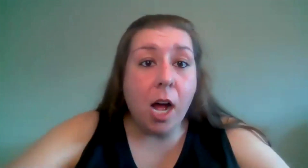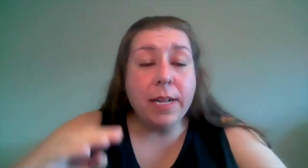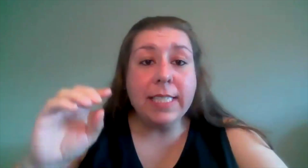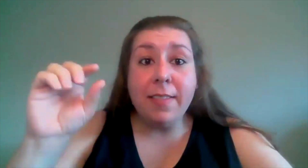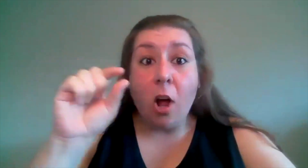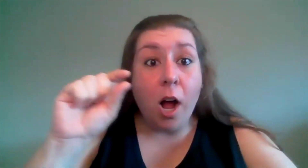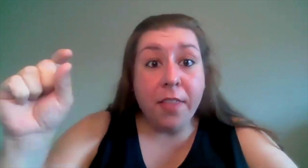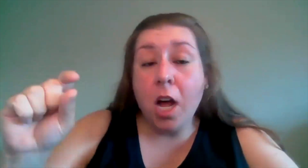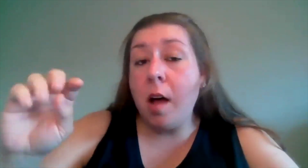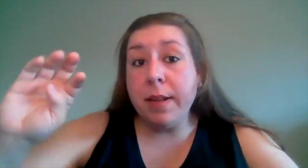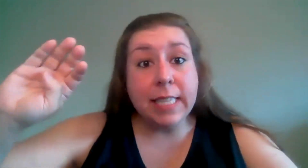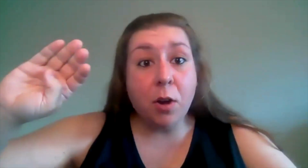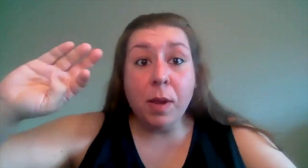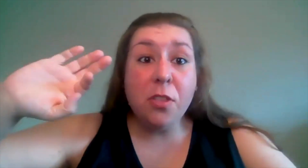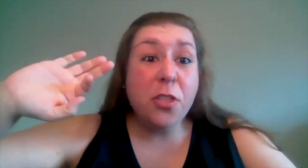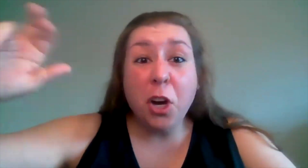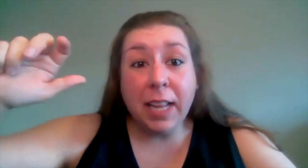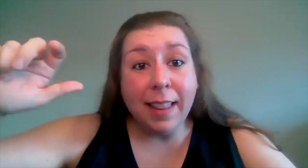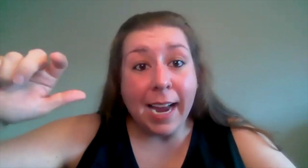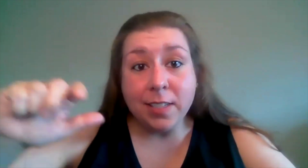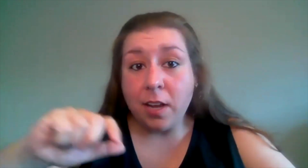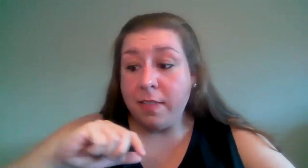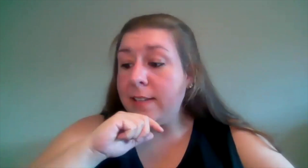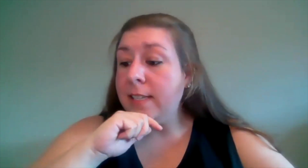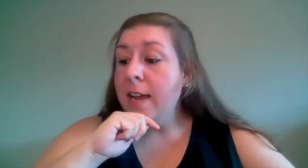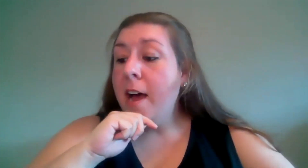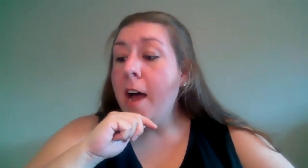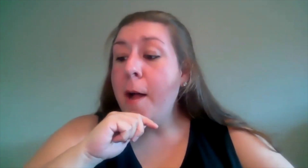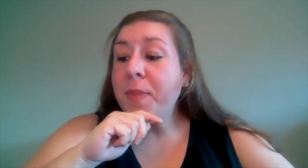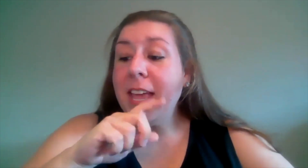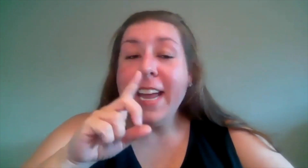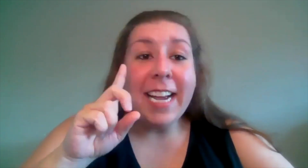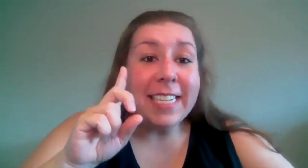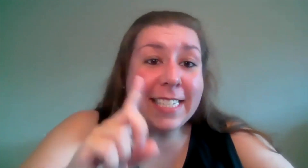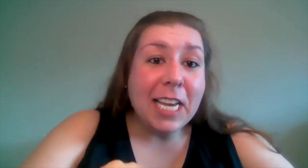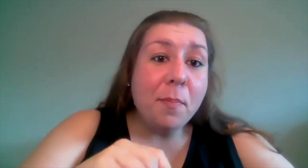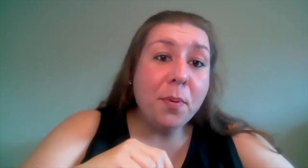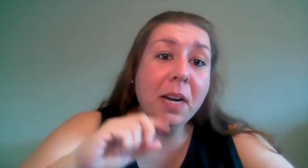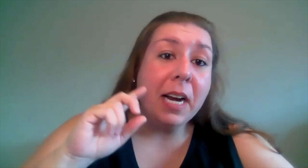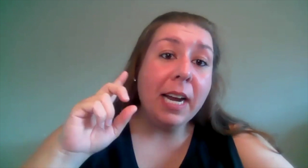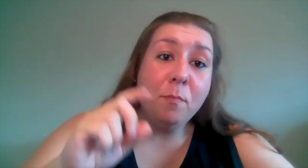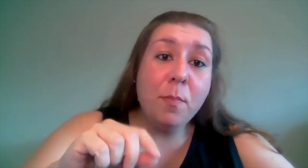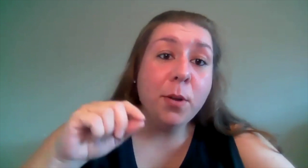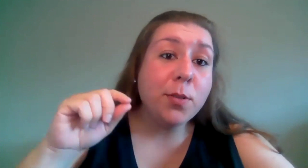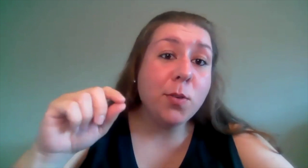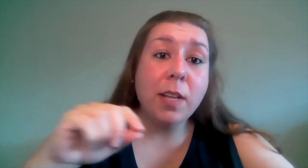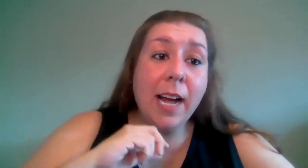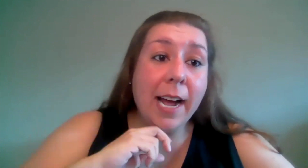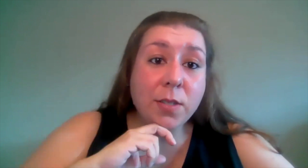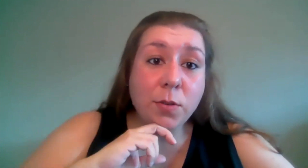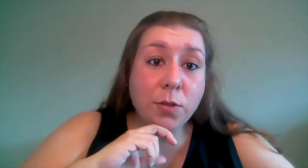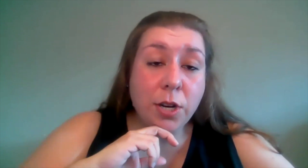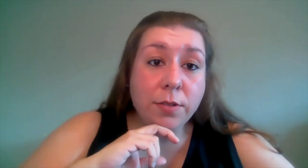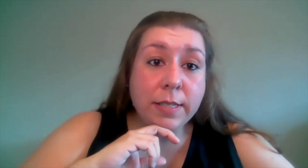comments and then on the comments there would be 30 likes on these um contemporary middle school and high school shows